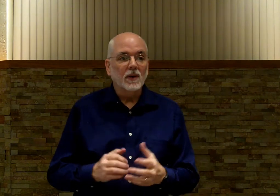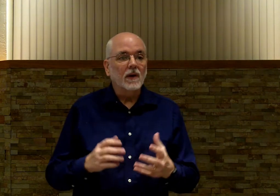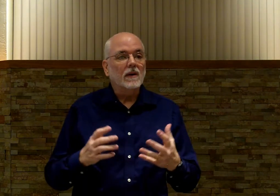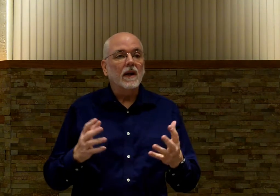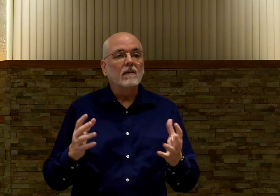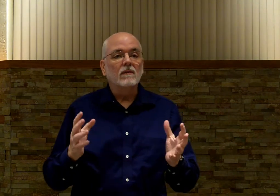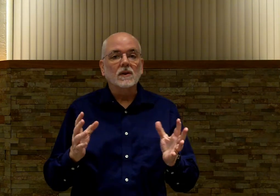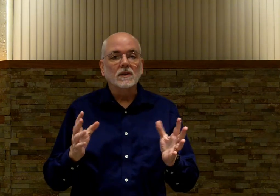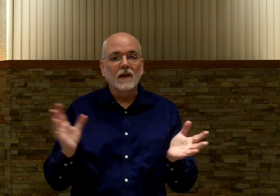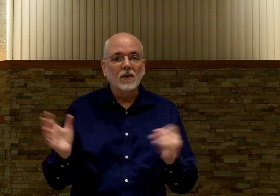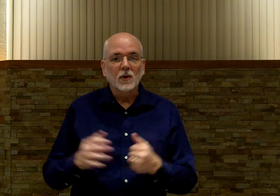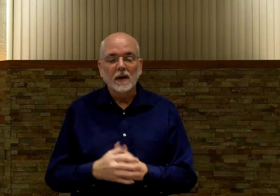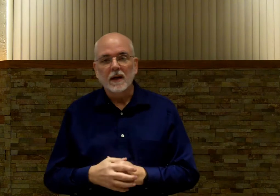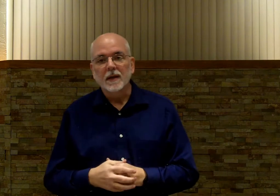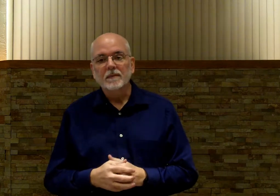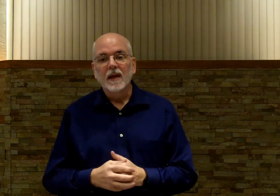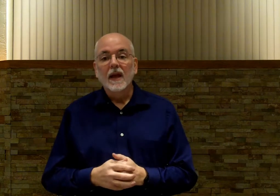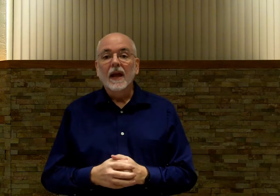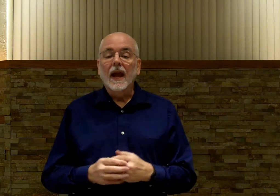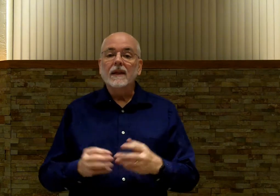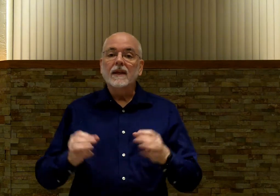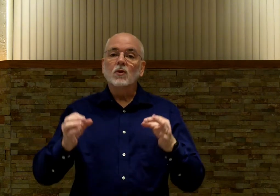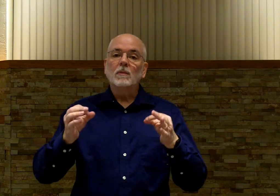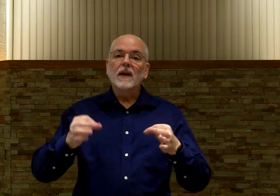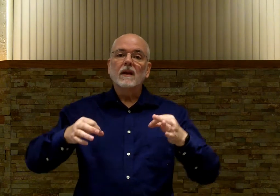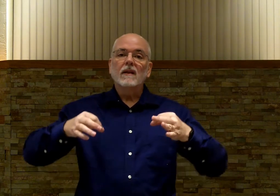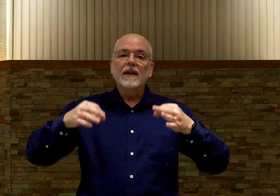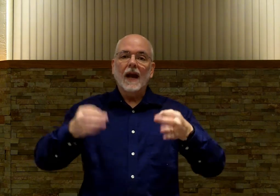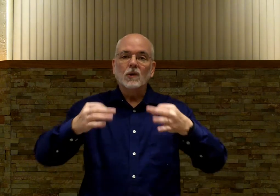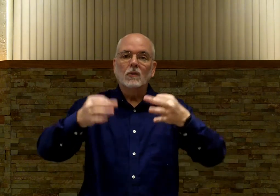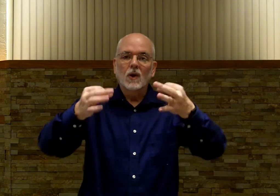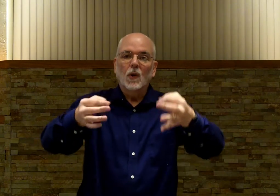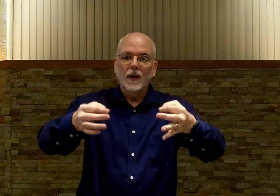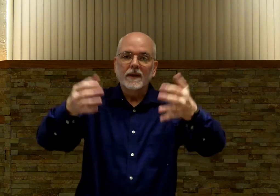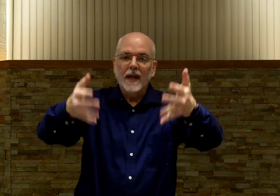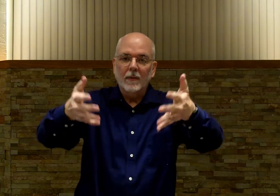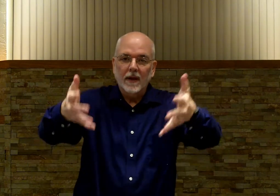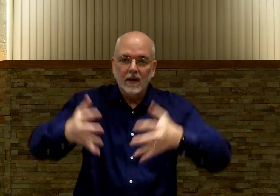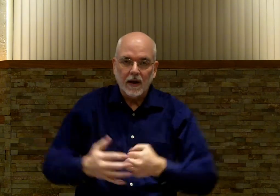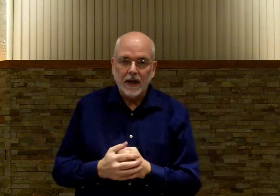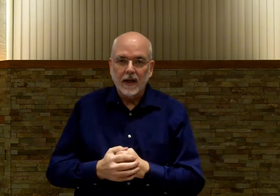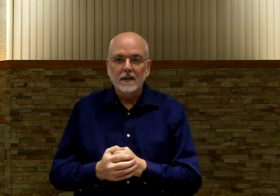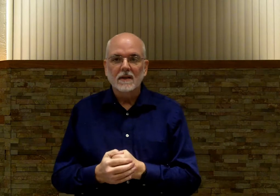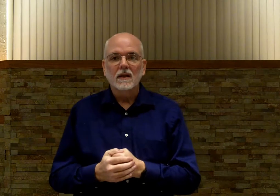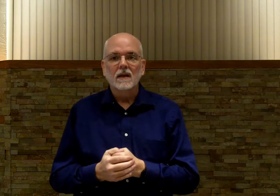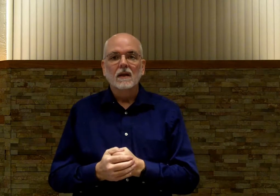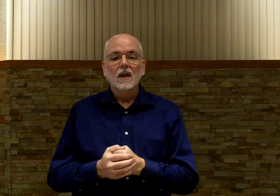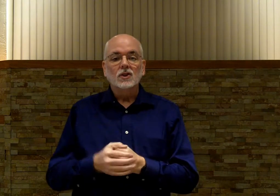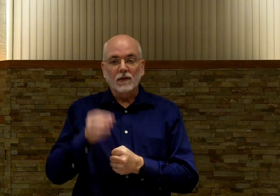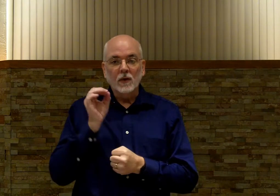10 verses 11 through 18. And this will be the actual recording that's happening there at LTC. So if